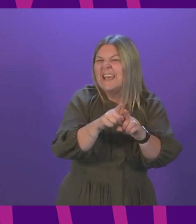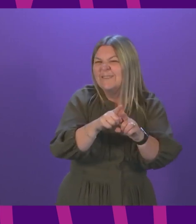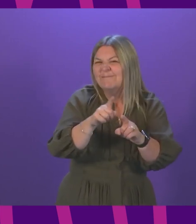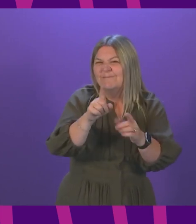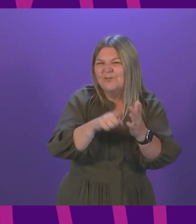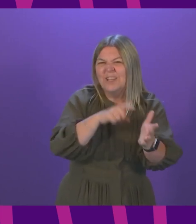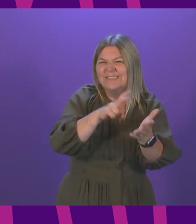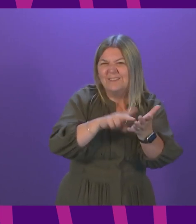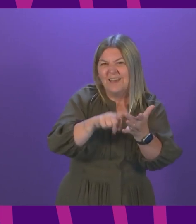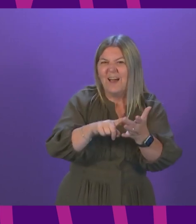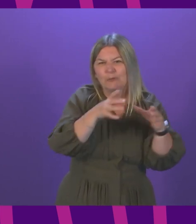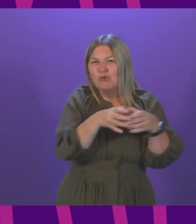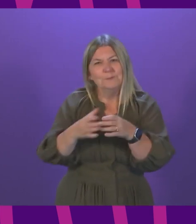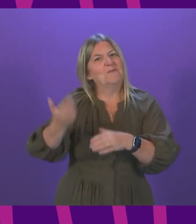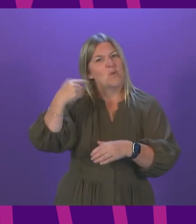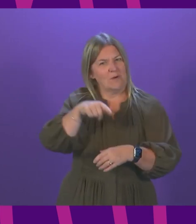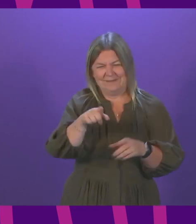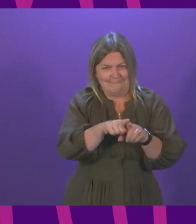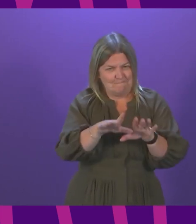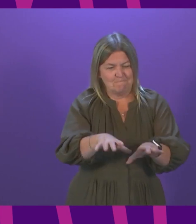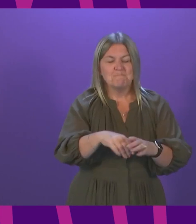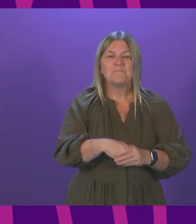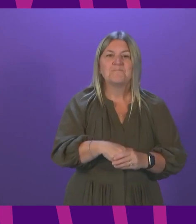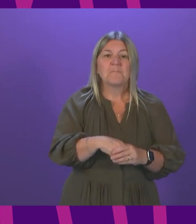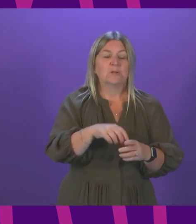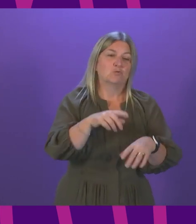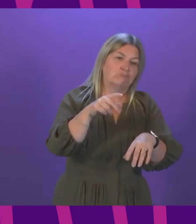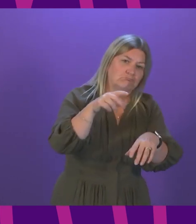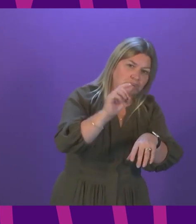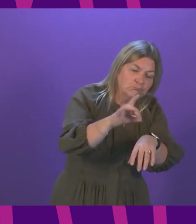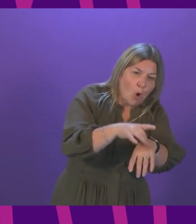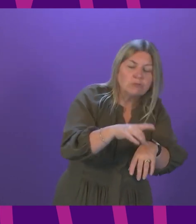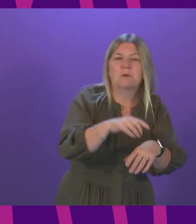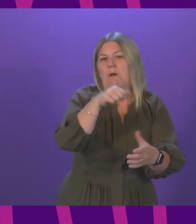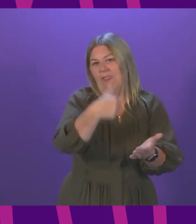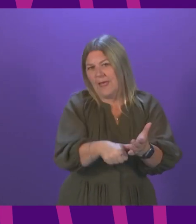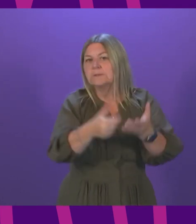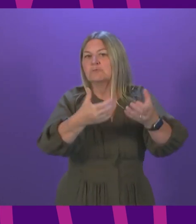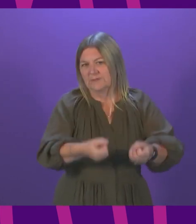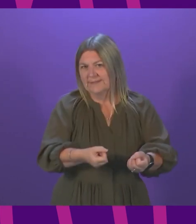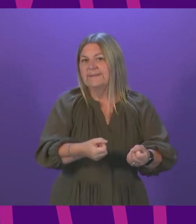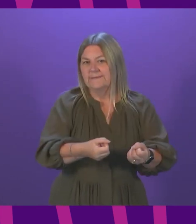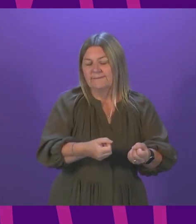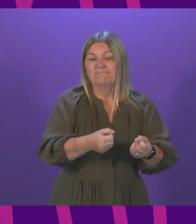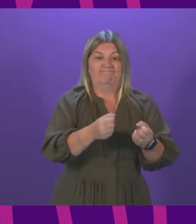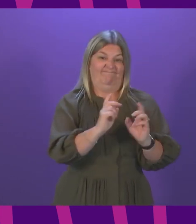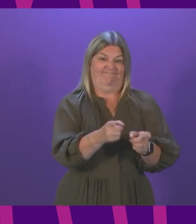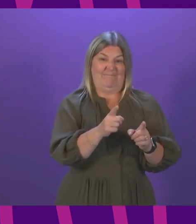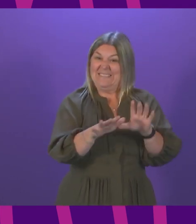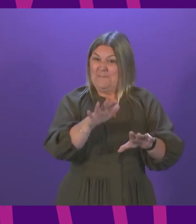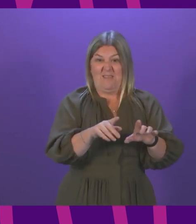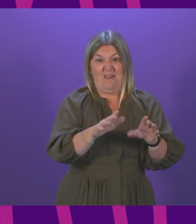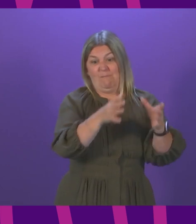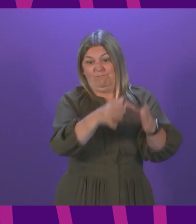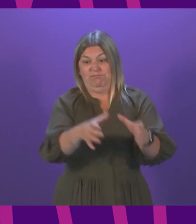Letters will begin to go out and notification from GPs over the course of the next few weeks. That will be similar for